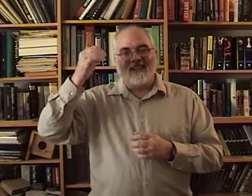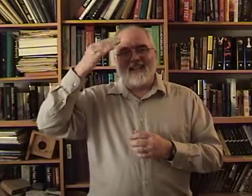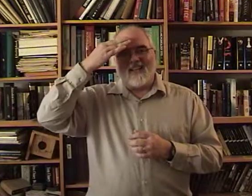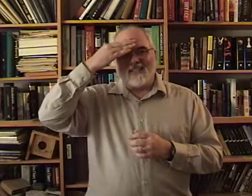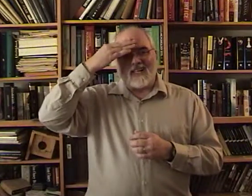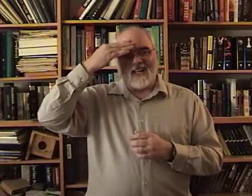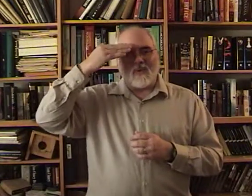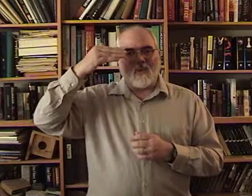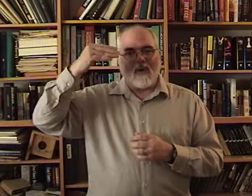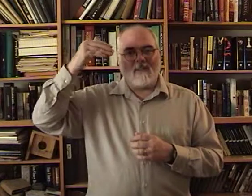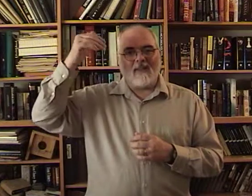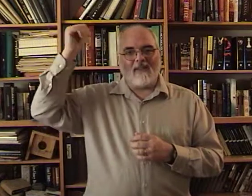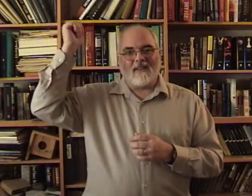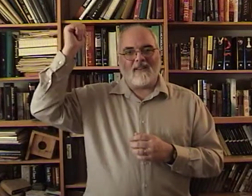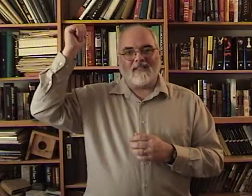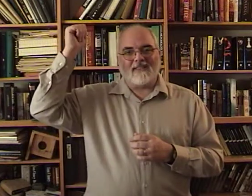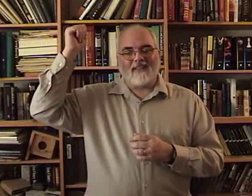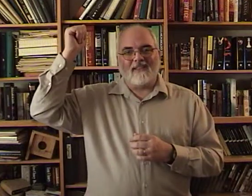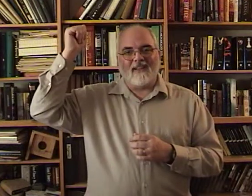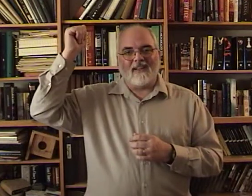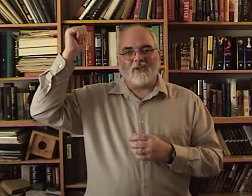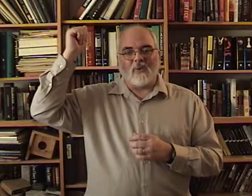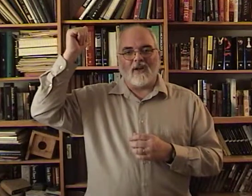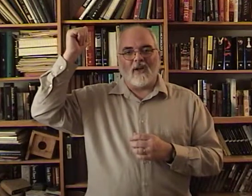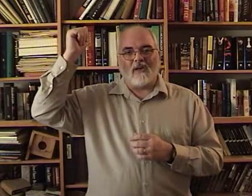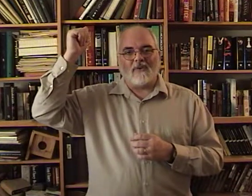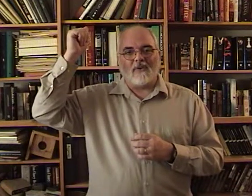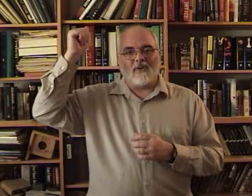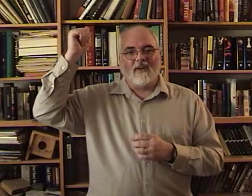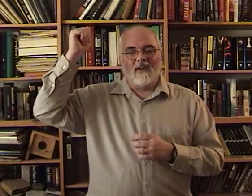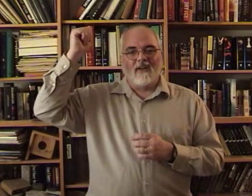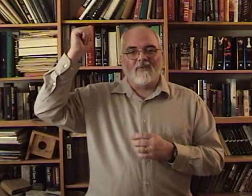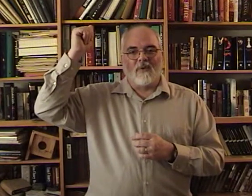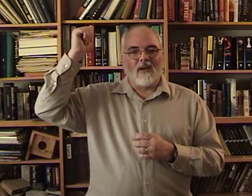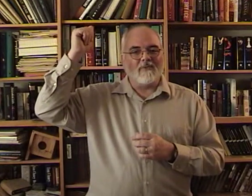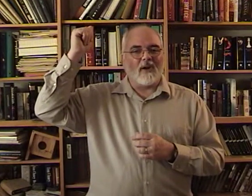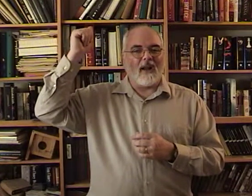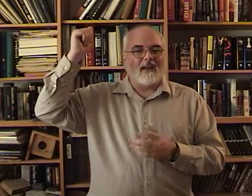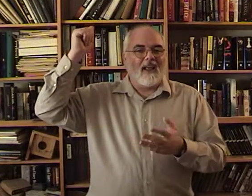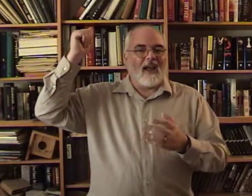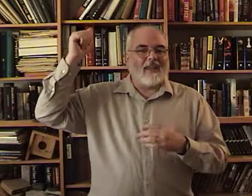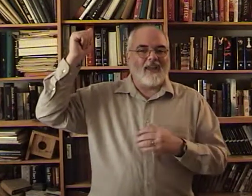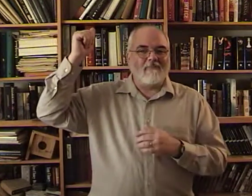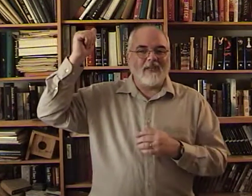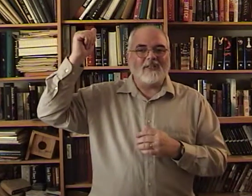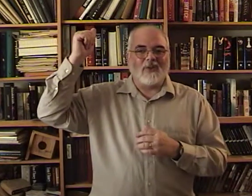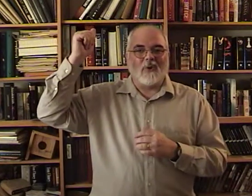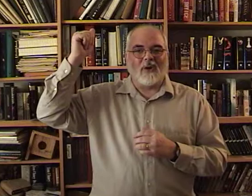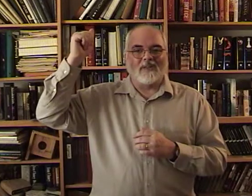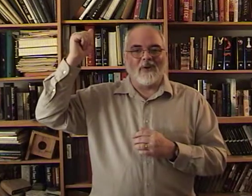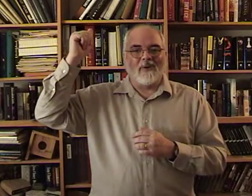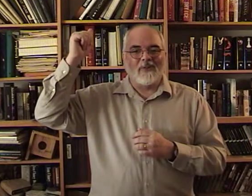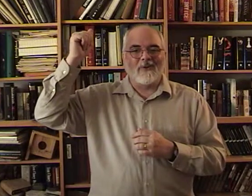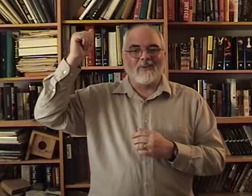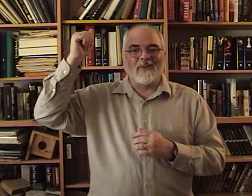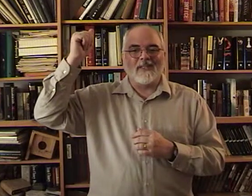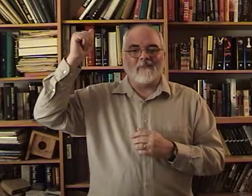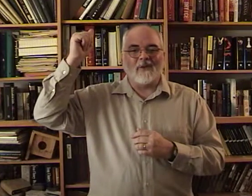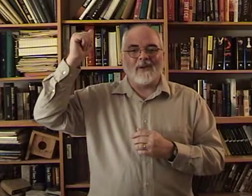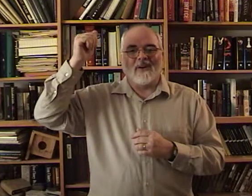It's kind of like wiping the sweat off of your forehead. I'm sorry. I think I missed the chorus going through the first time through here.